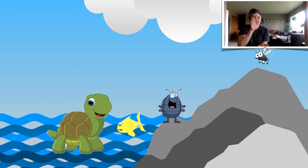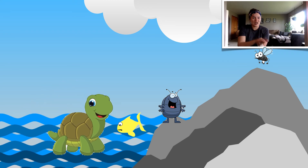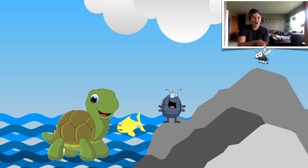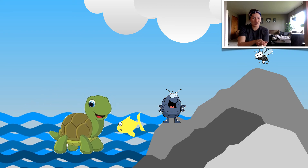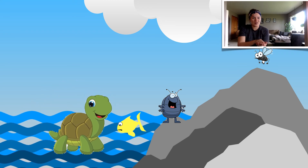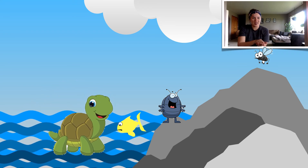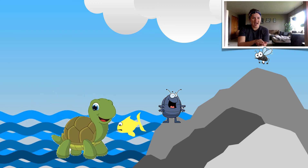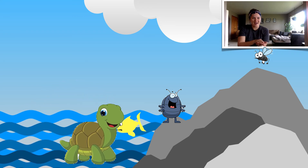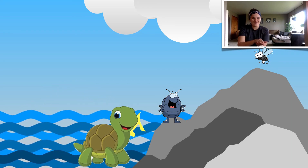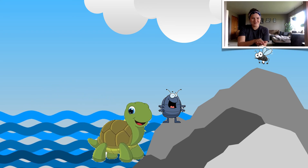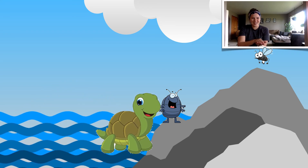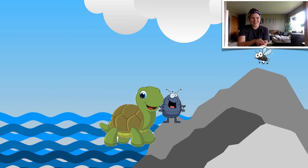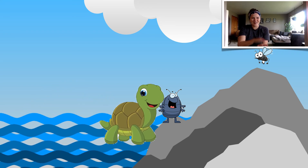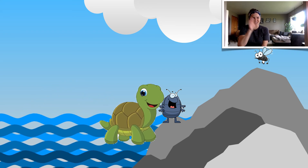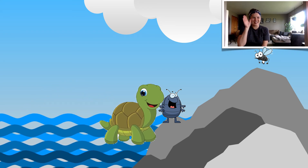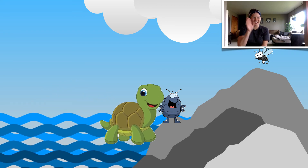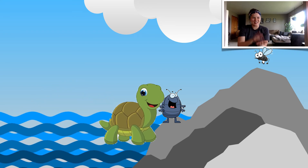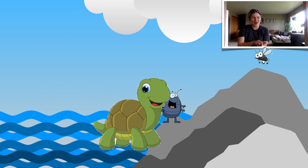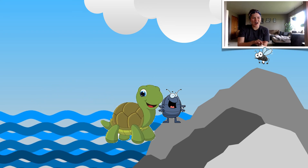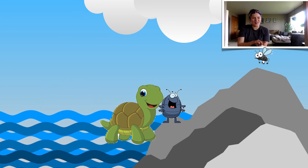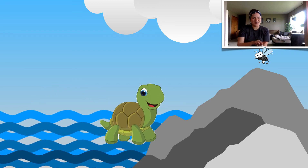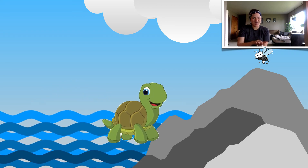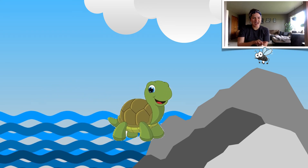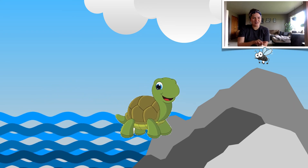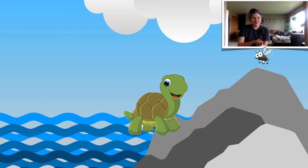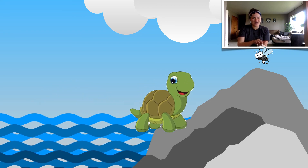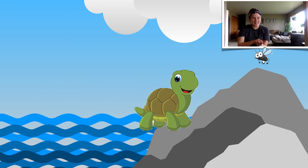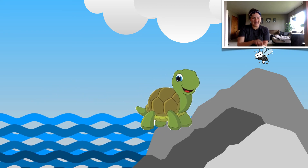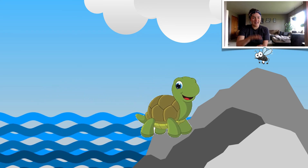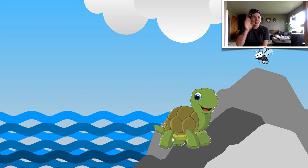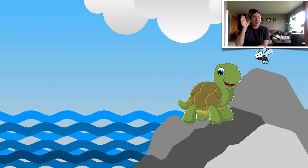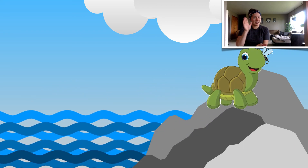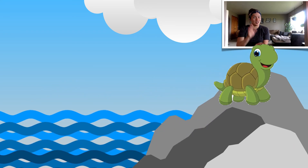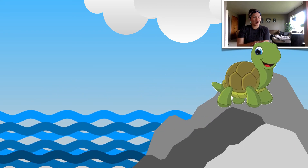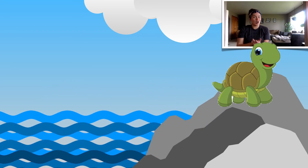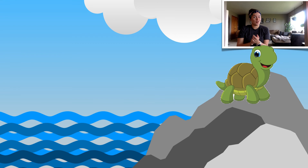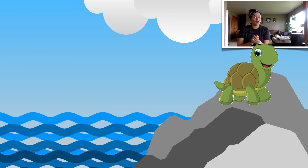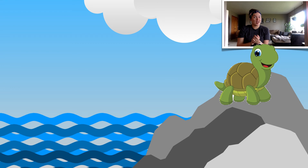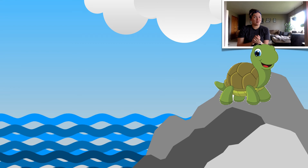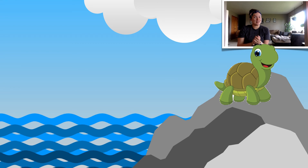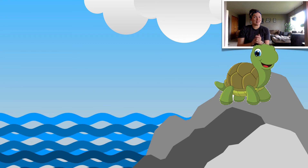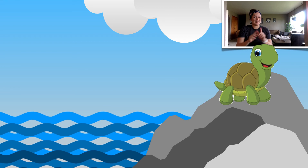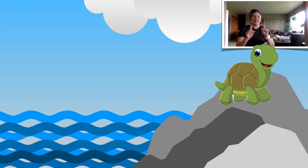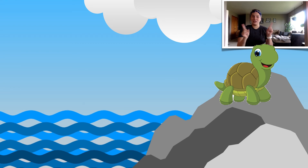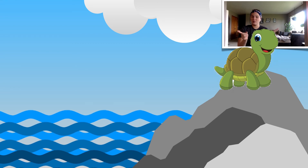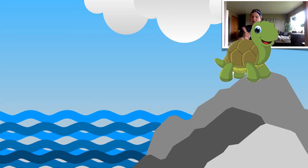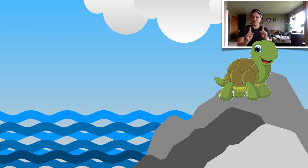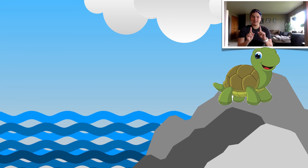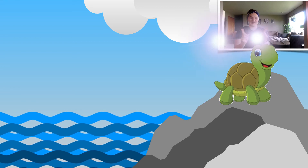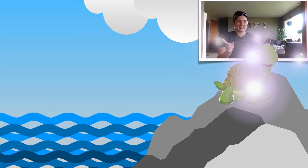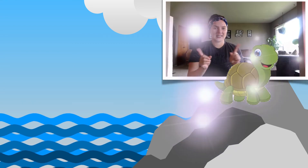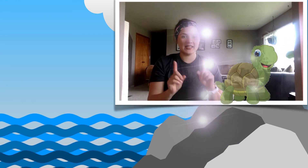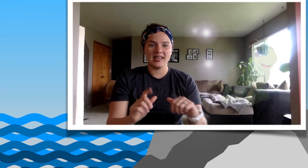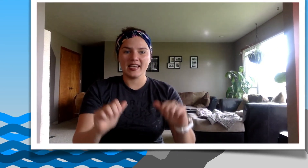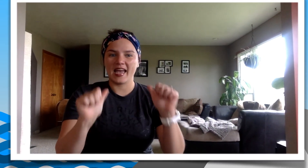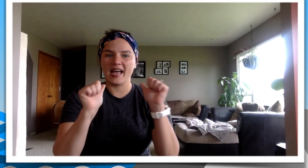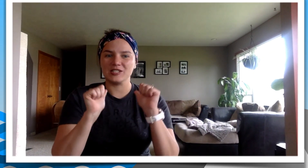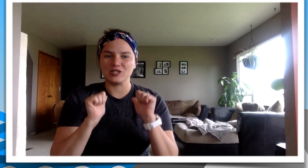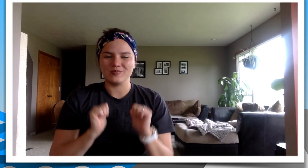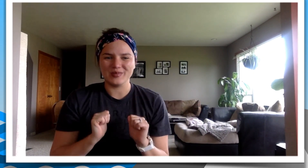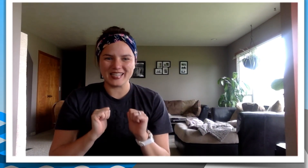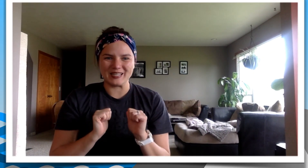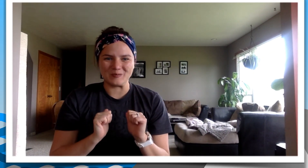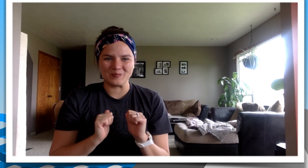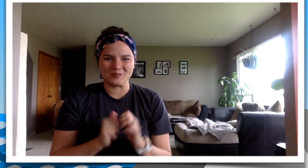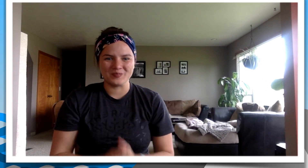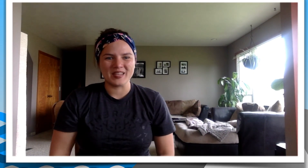caught that minnow and he caught that flea. He caught that mosquito but he didn't catch